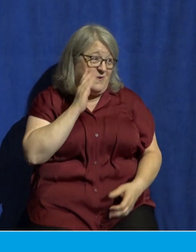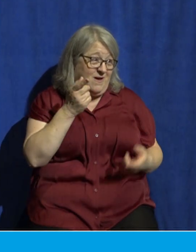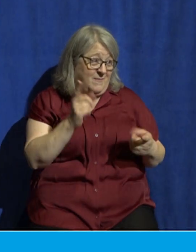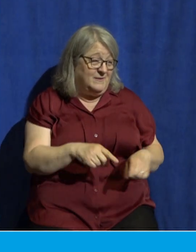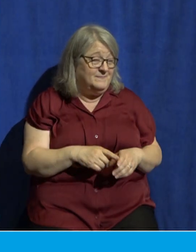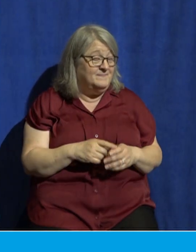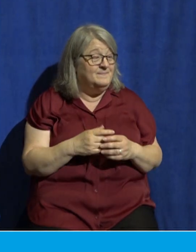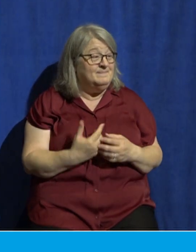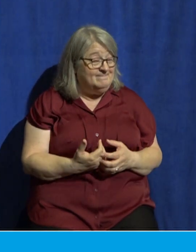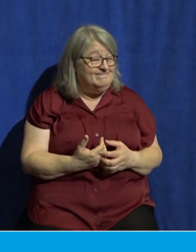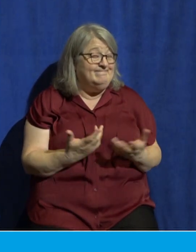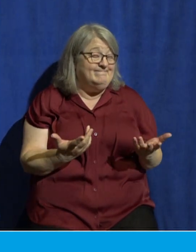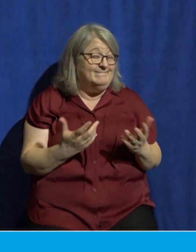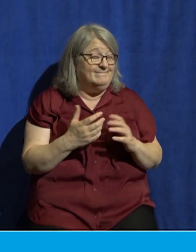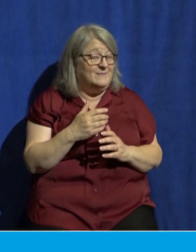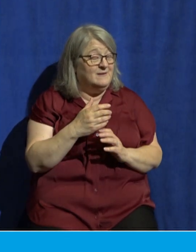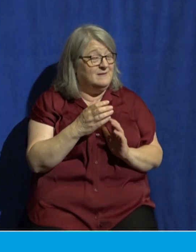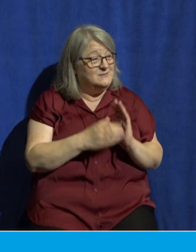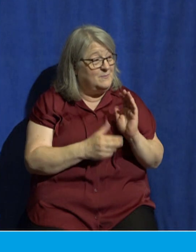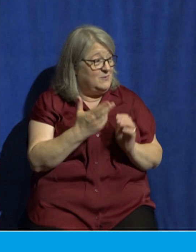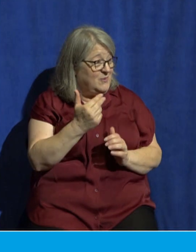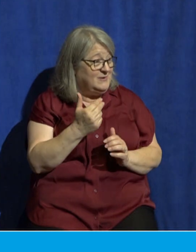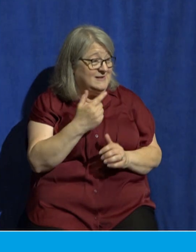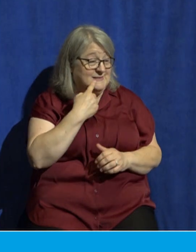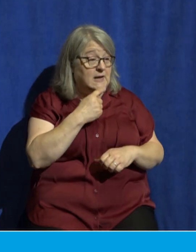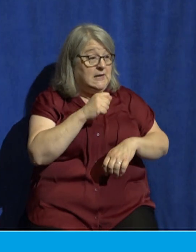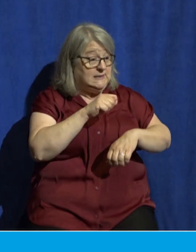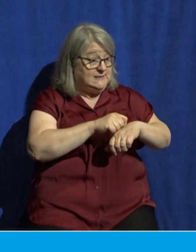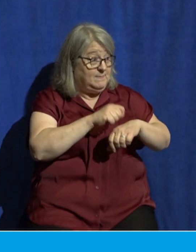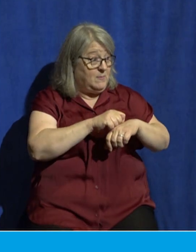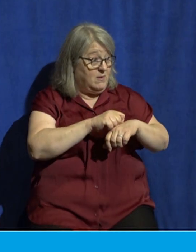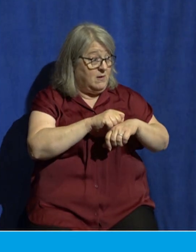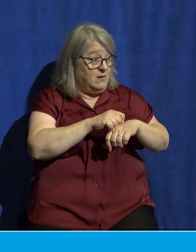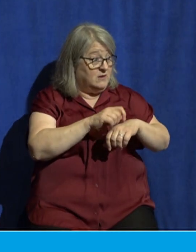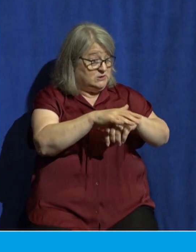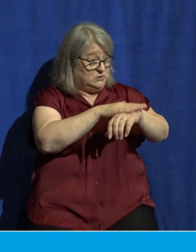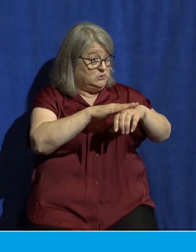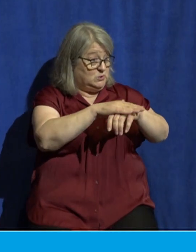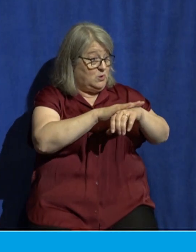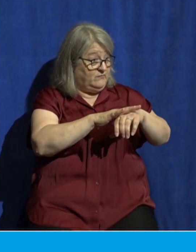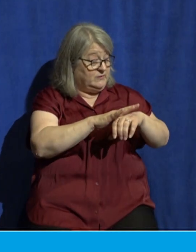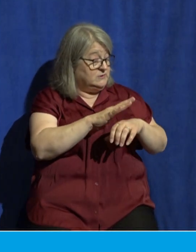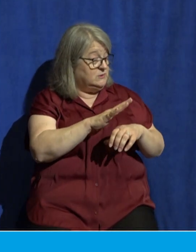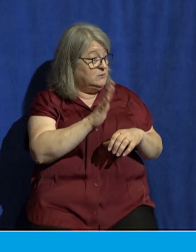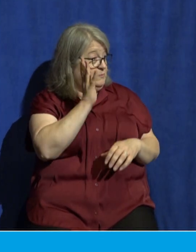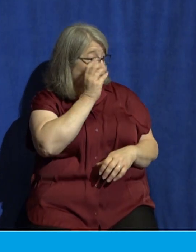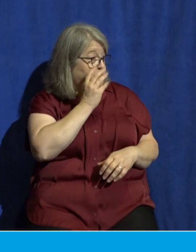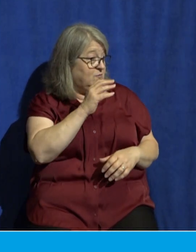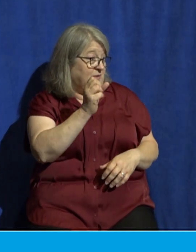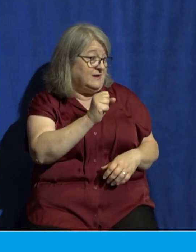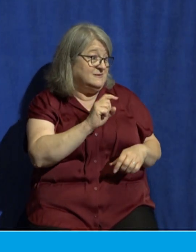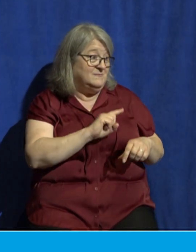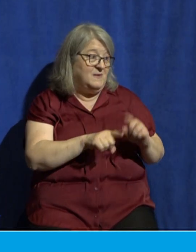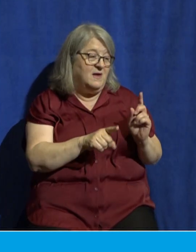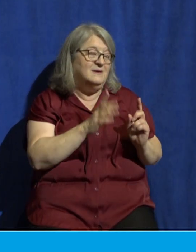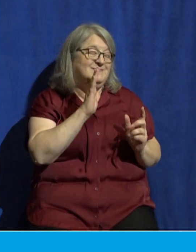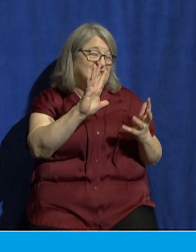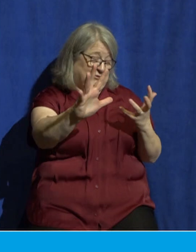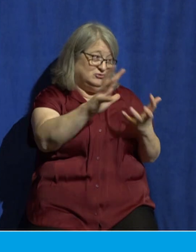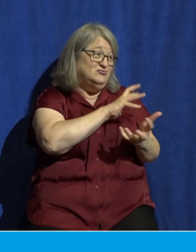says, yes, this temple is outwardly impressive, but soon it will be completely destroyed. And this is a helpful reminder that our